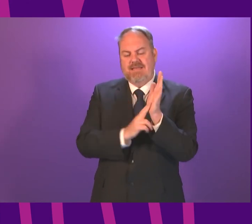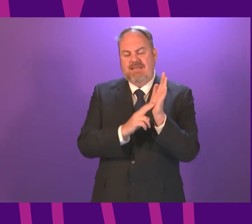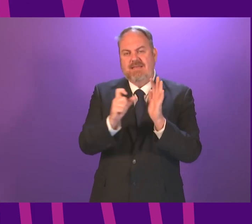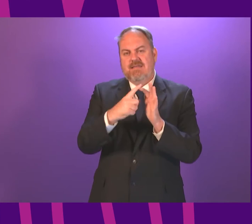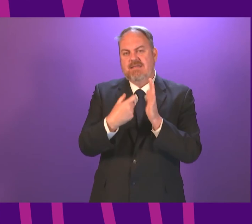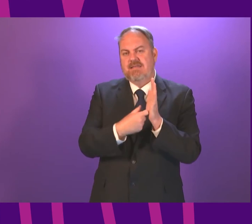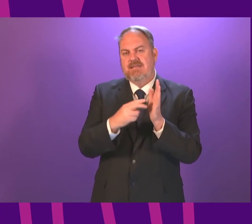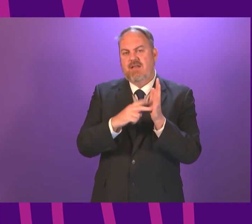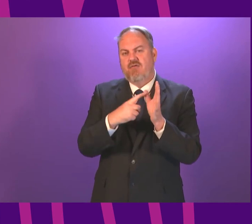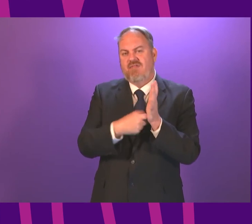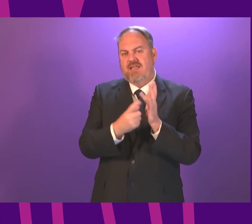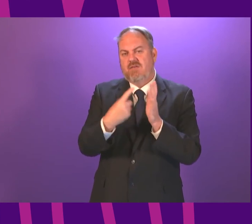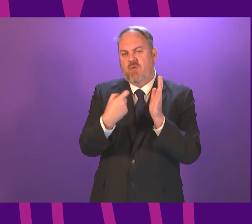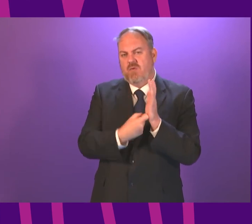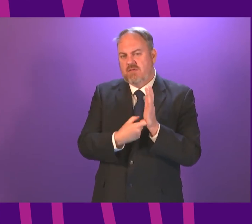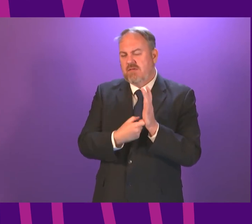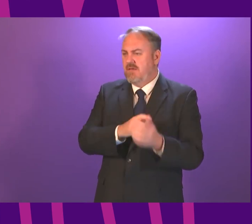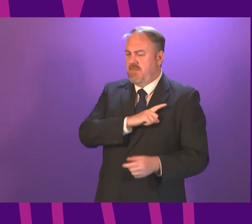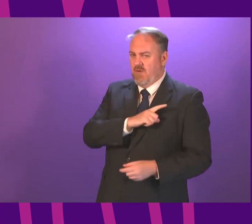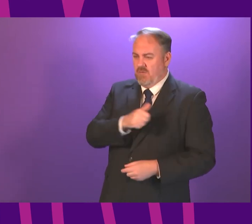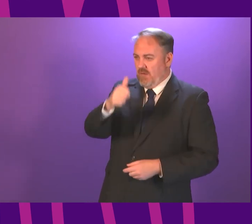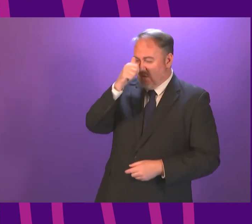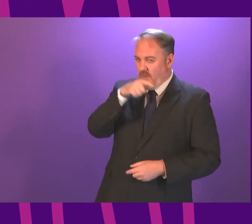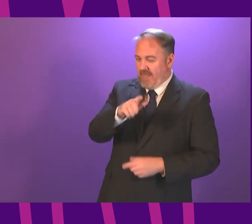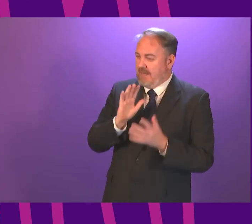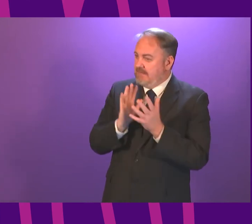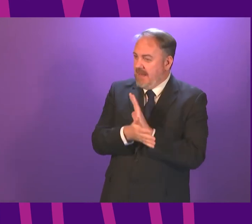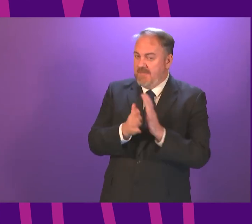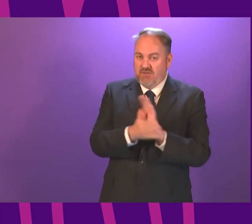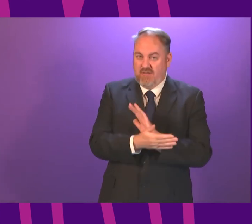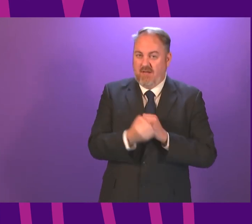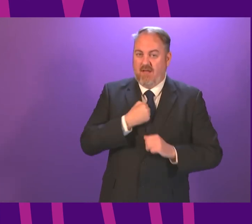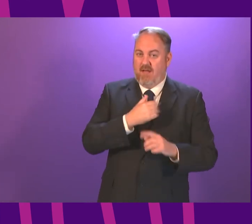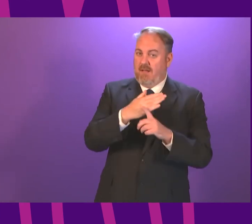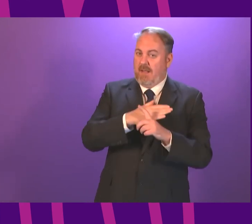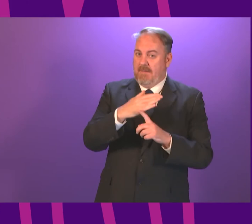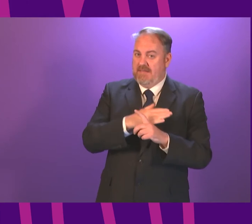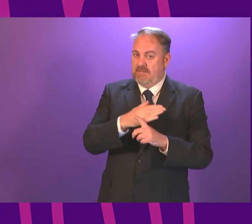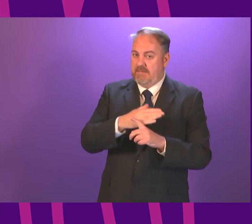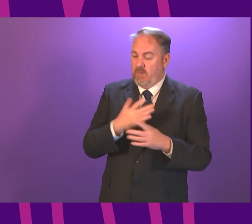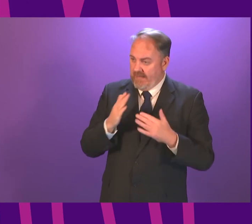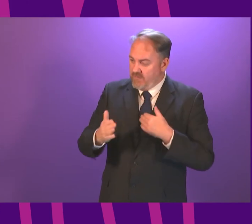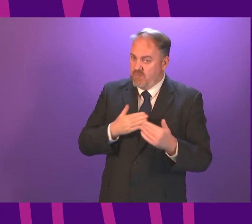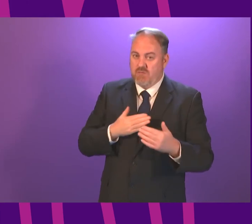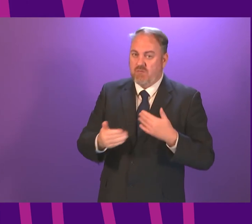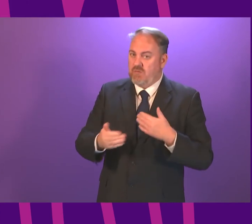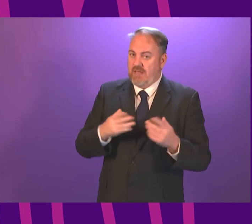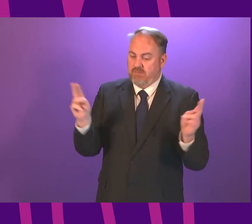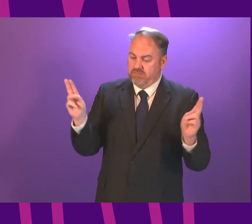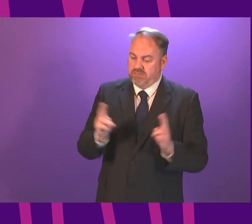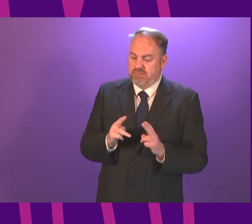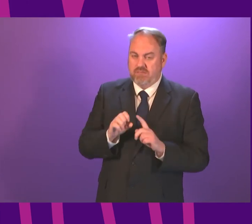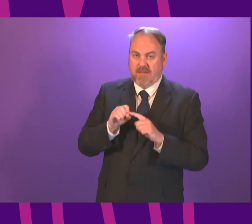in light of the reported detrimental impact that incinerators could have on Scotland's bid to tackle the climate emergency. First Minister.